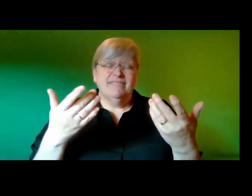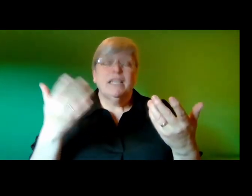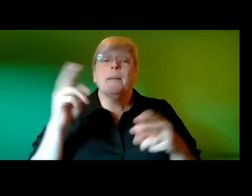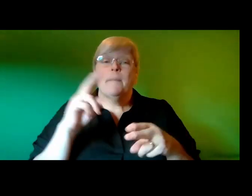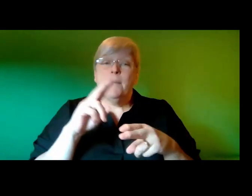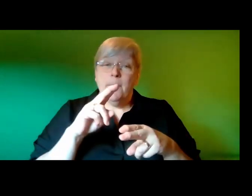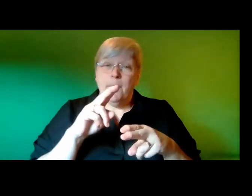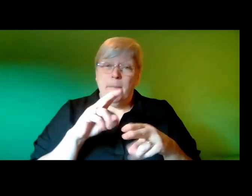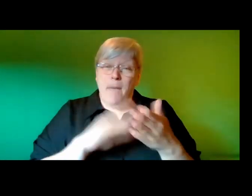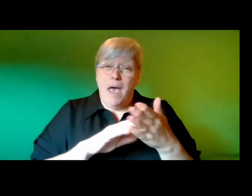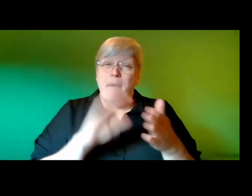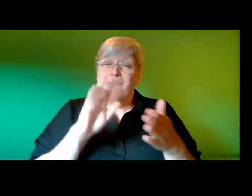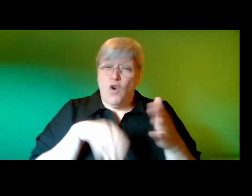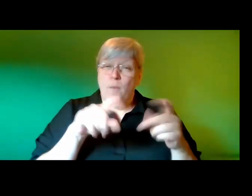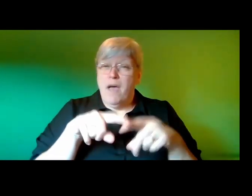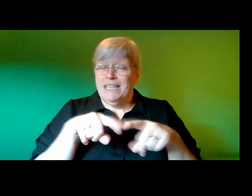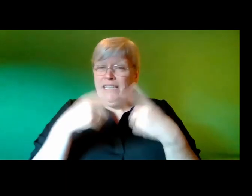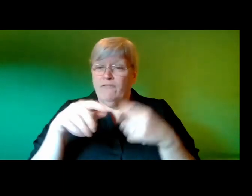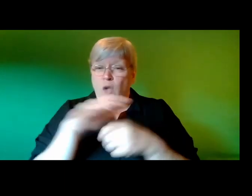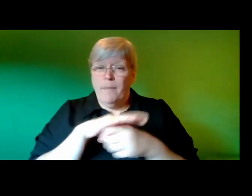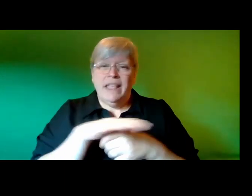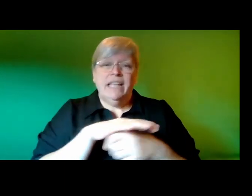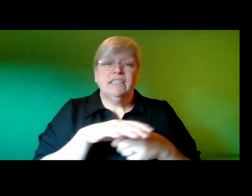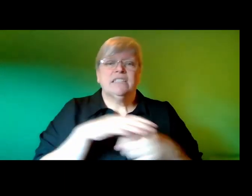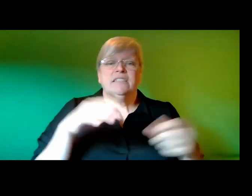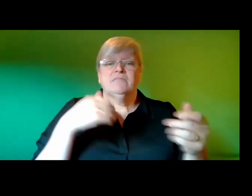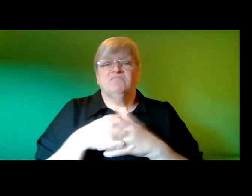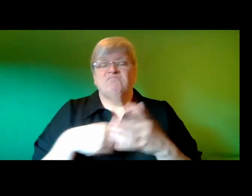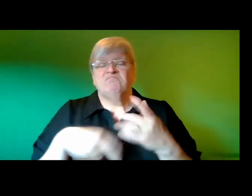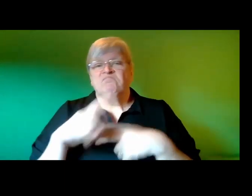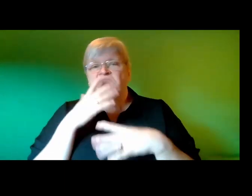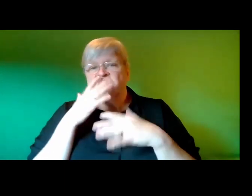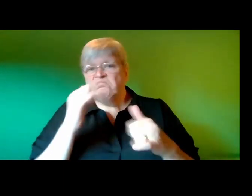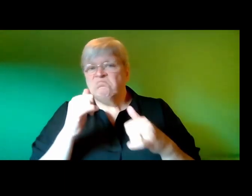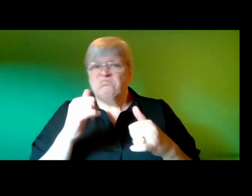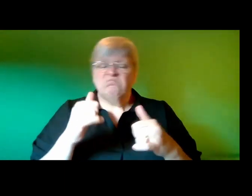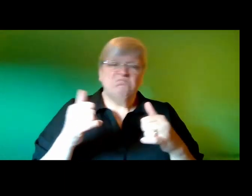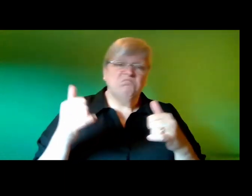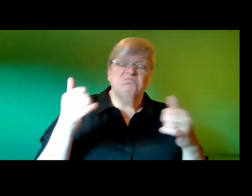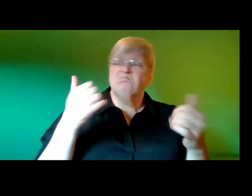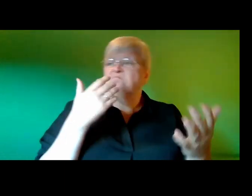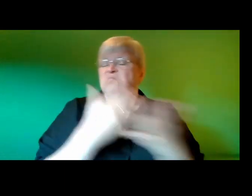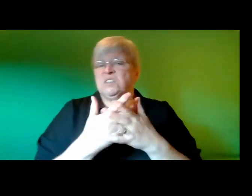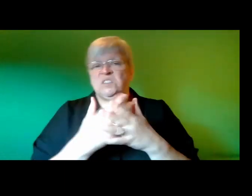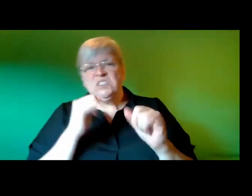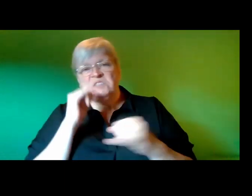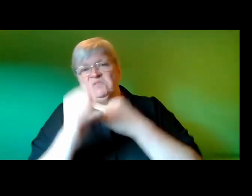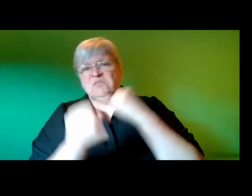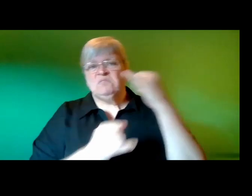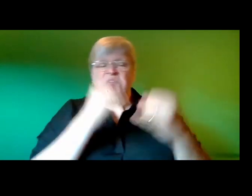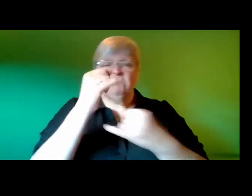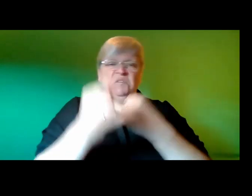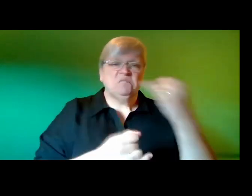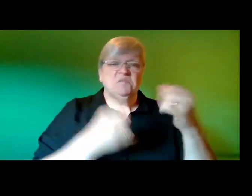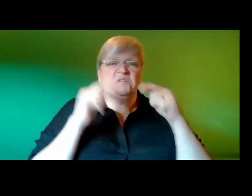i remember the first week he came to school and everyone hated him the boys would spit at him call him some seriously racist stuff even for back